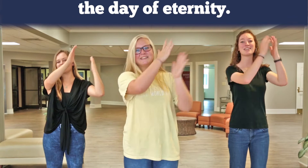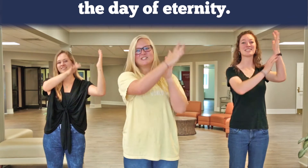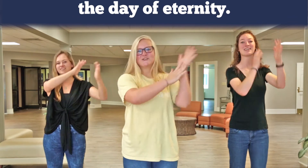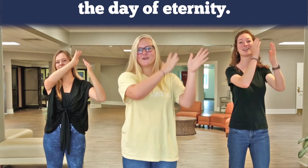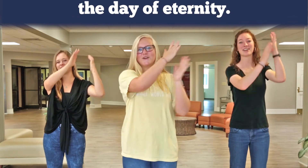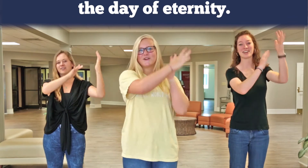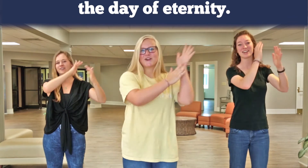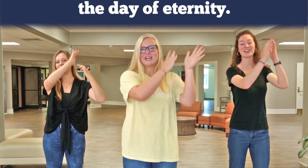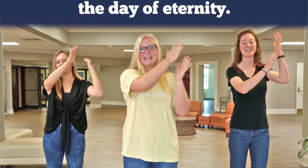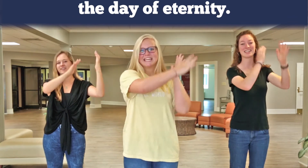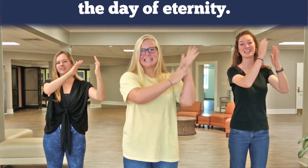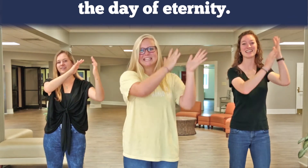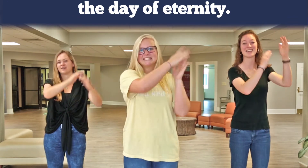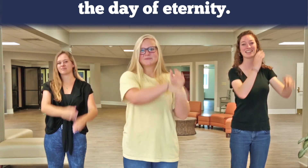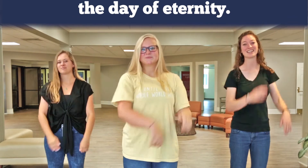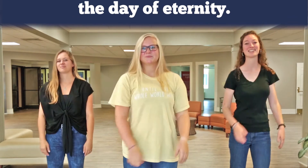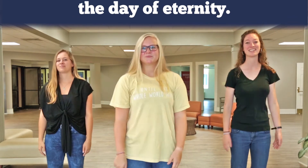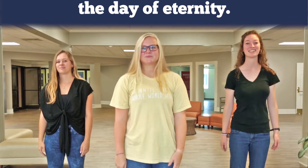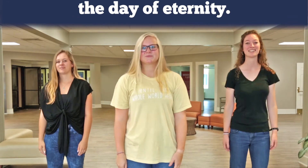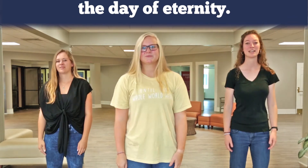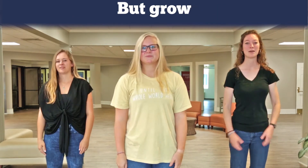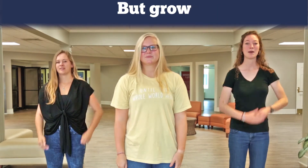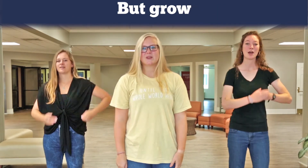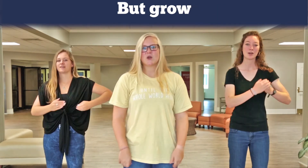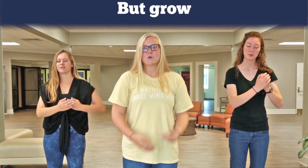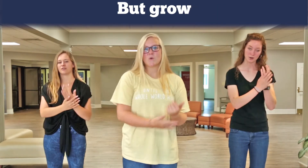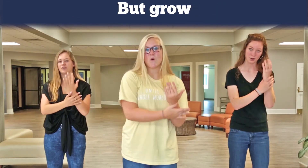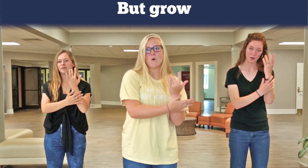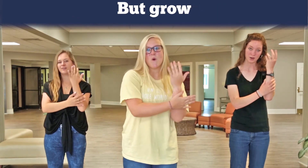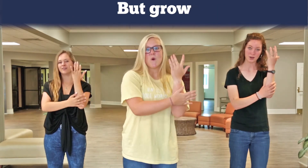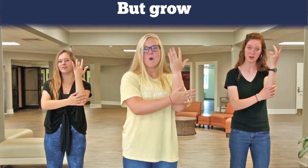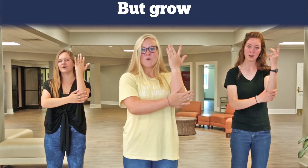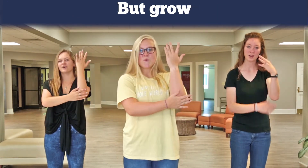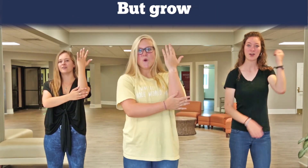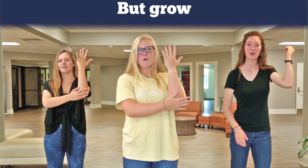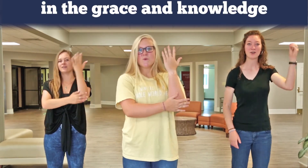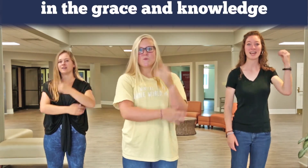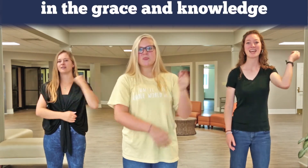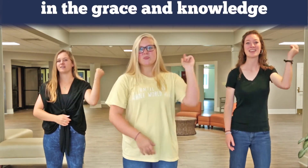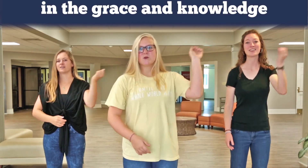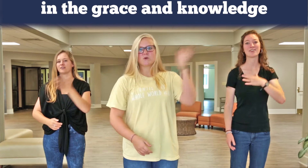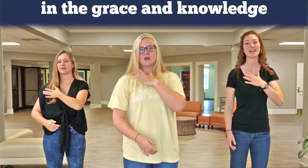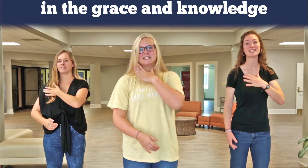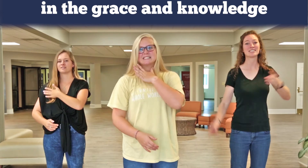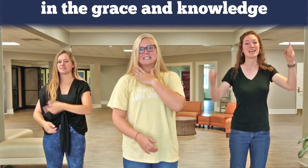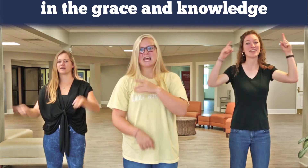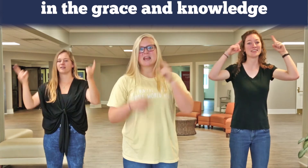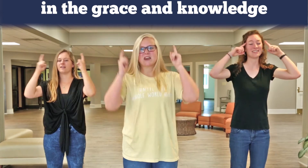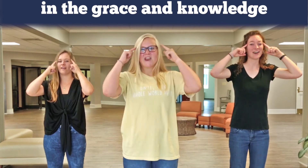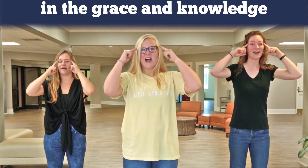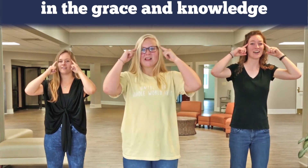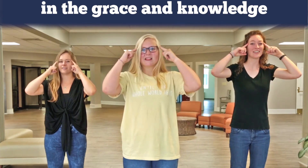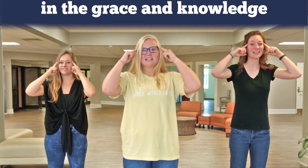eternity But grow in the grace and knowledge